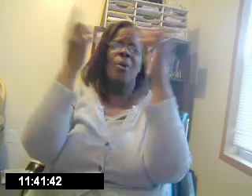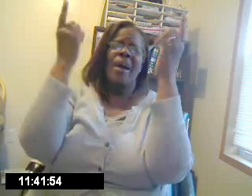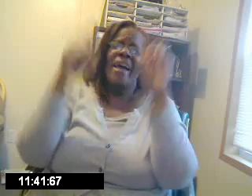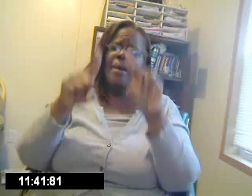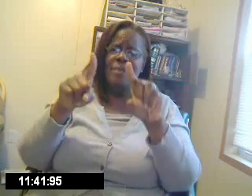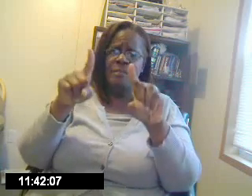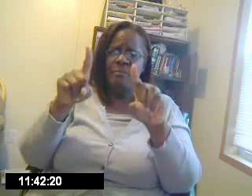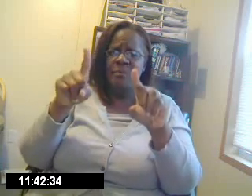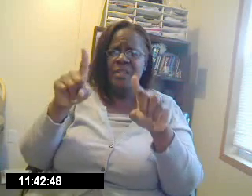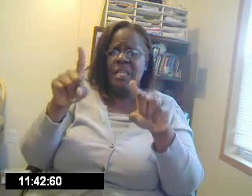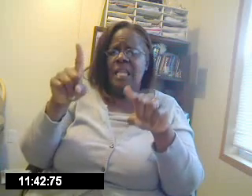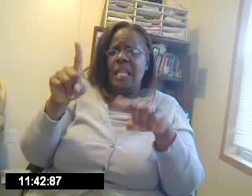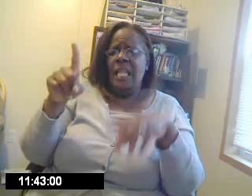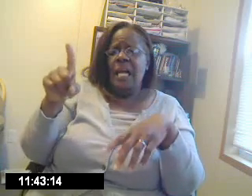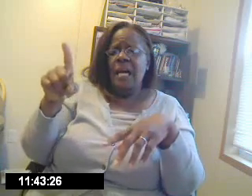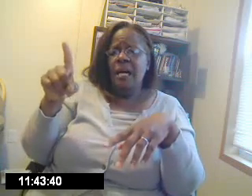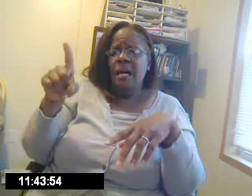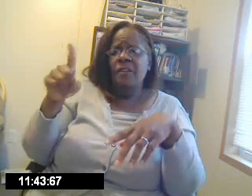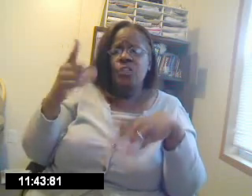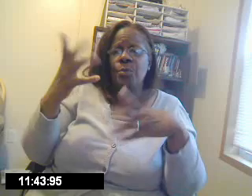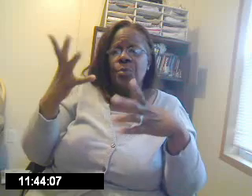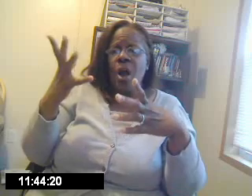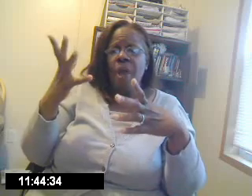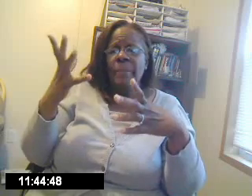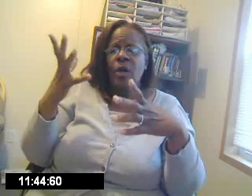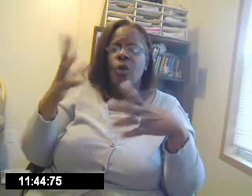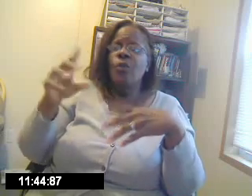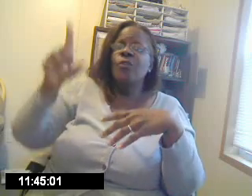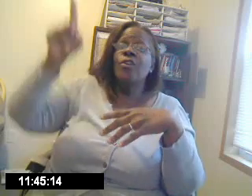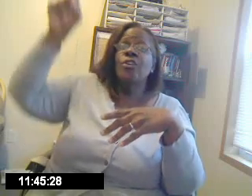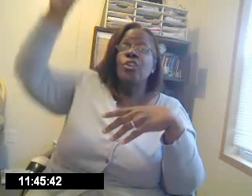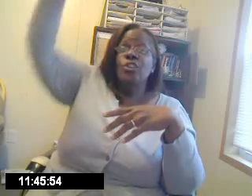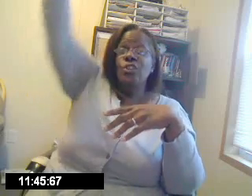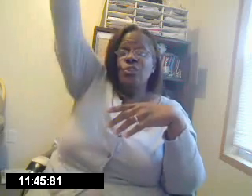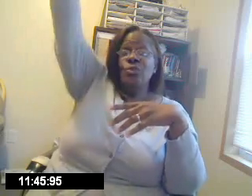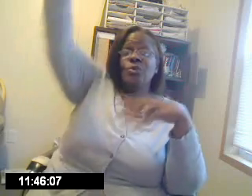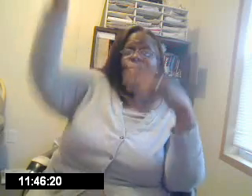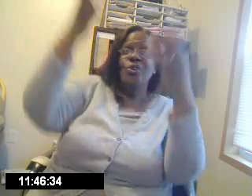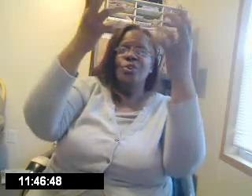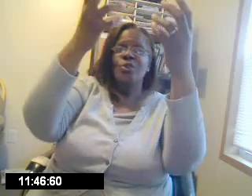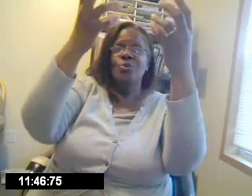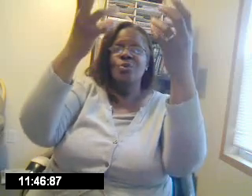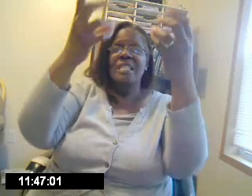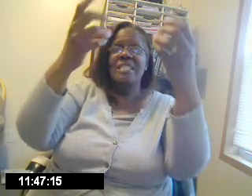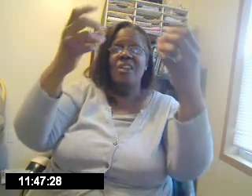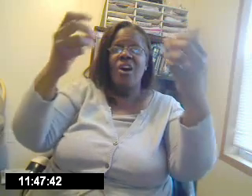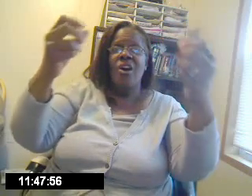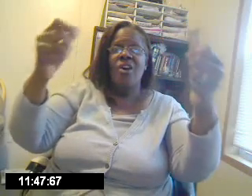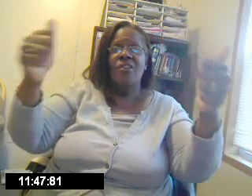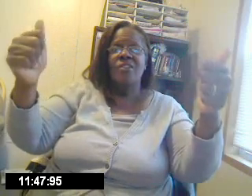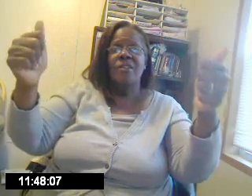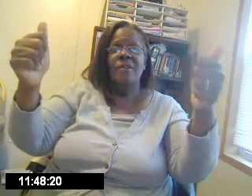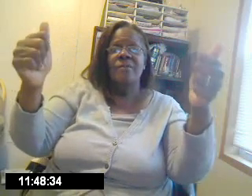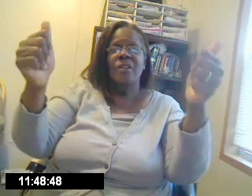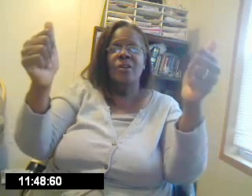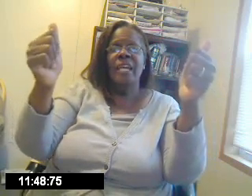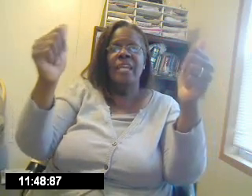happened, you brought me over, you resolve, okay,